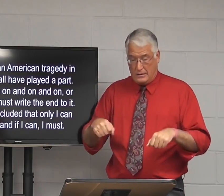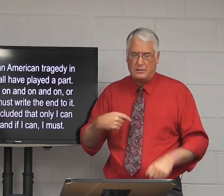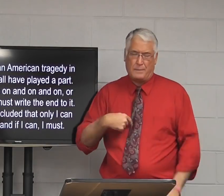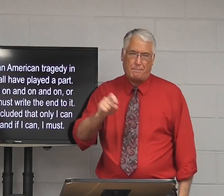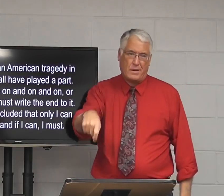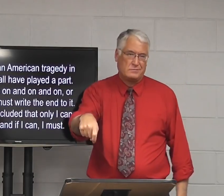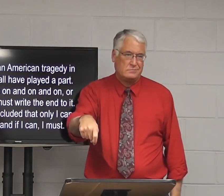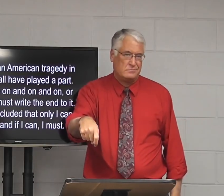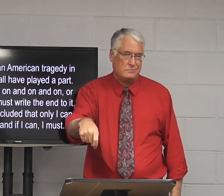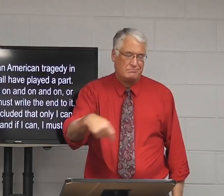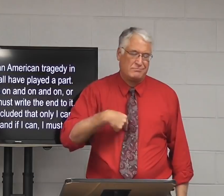I must.